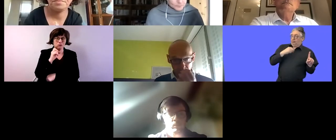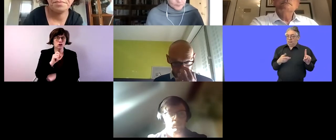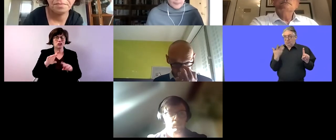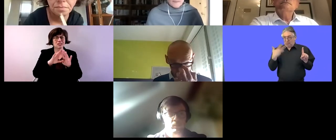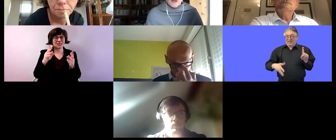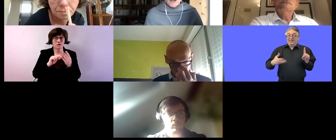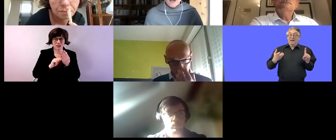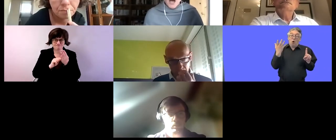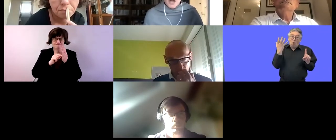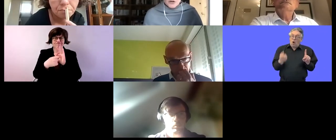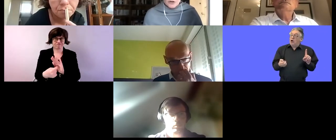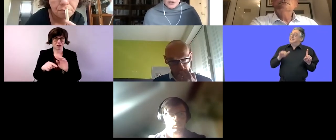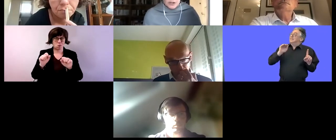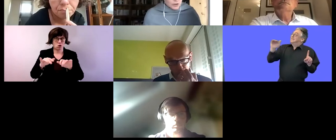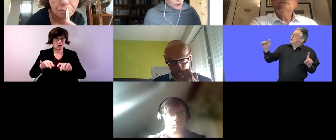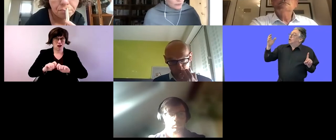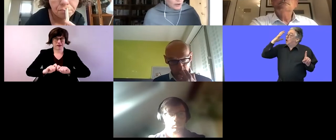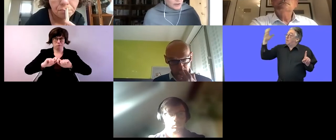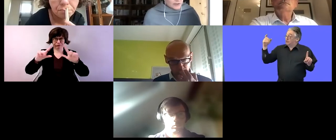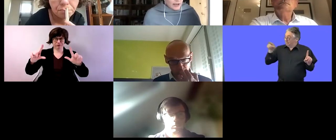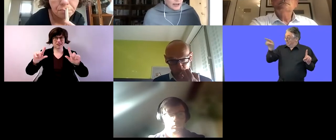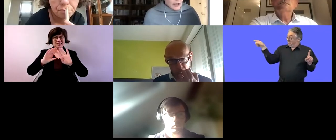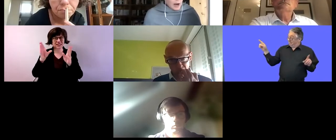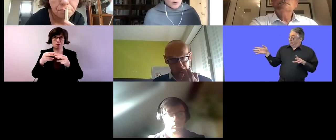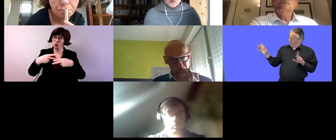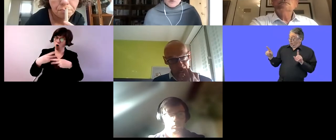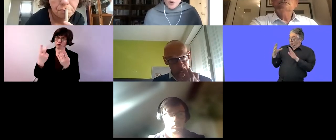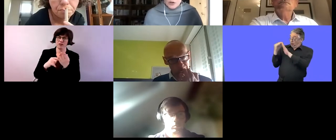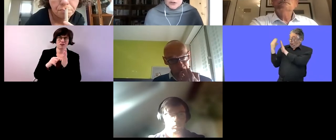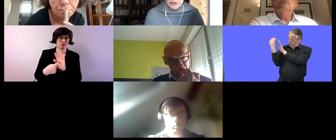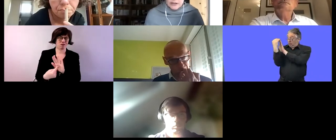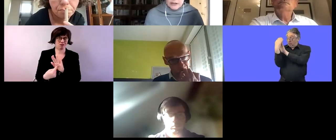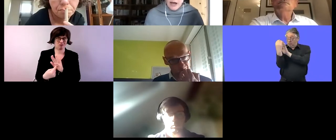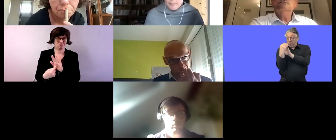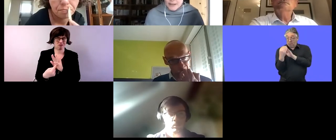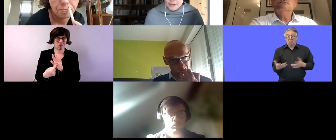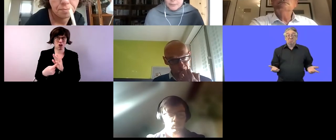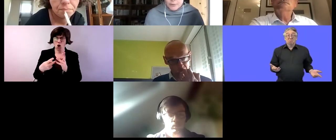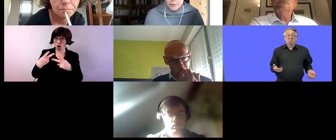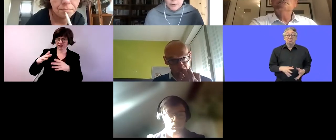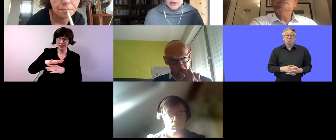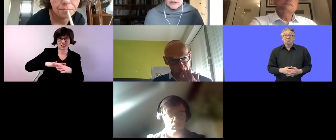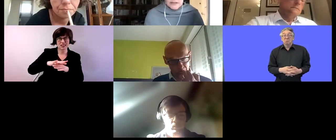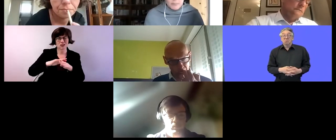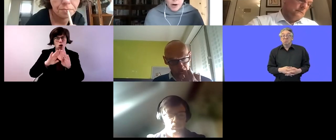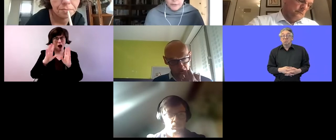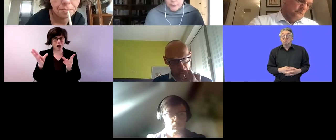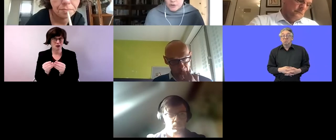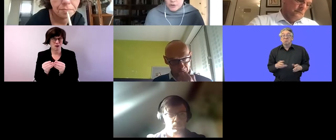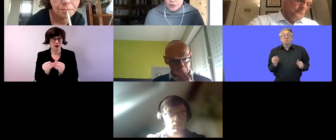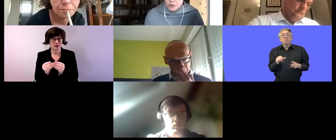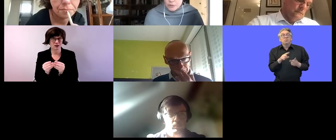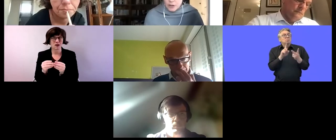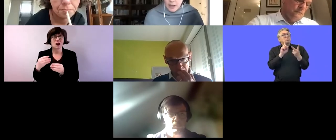another initiative is a program called the ability program this is part